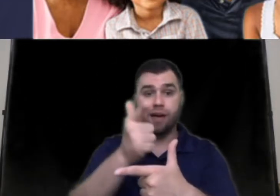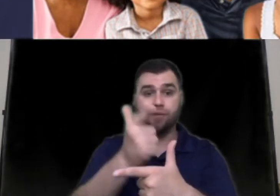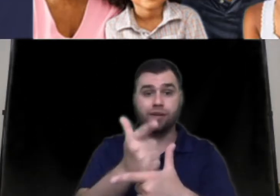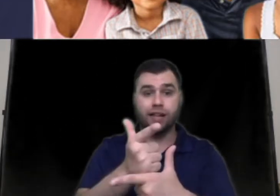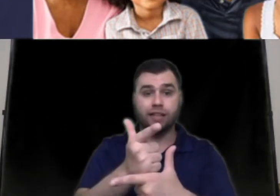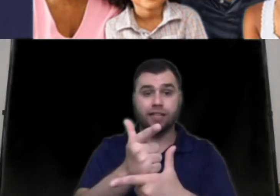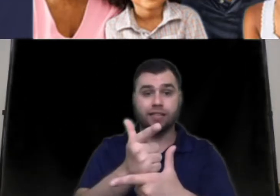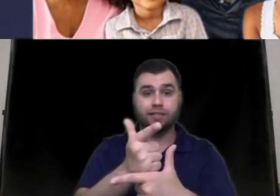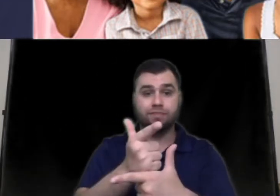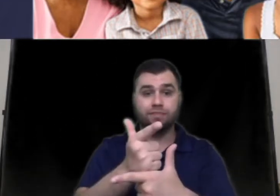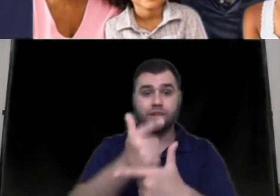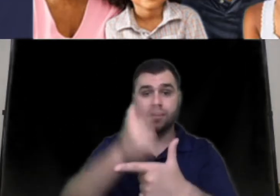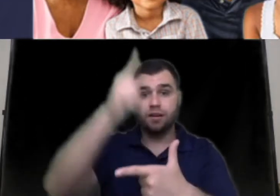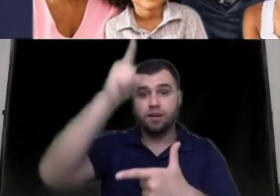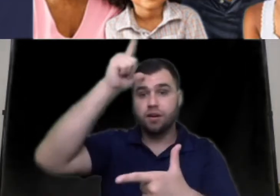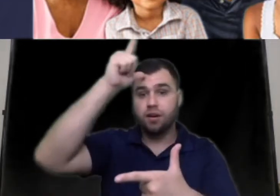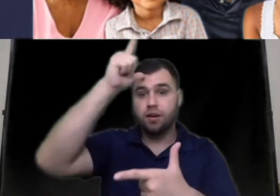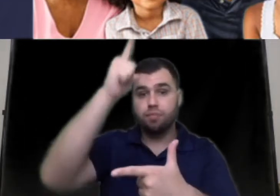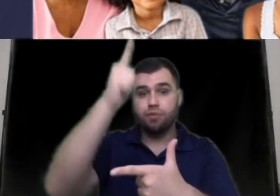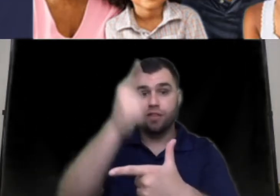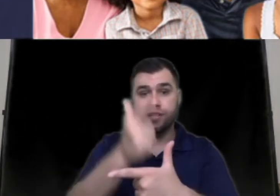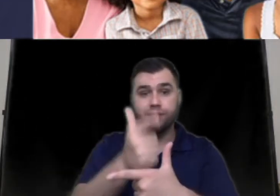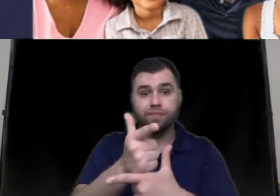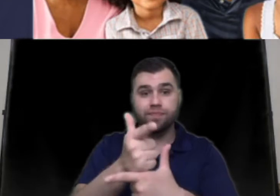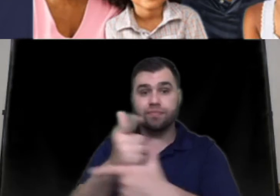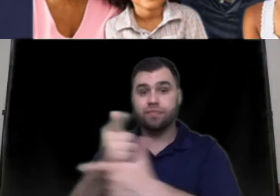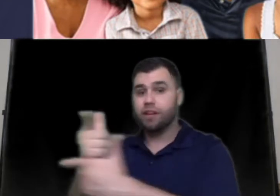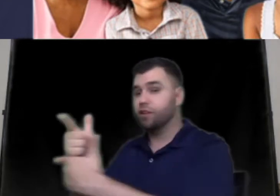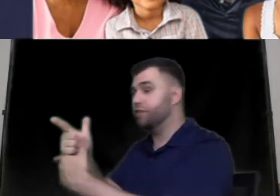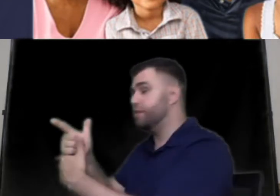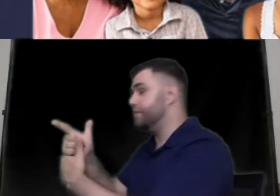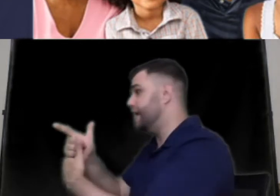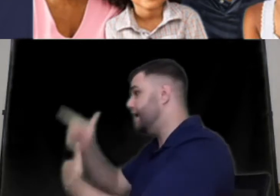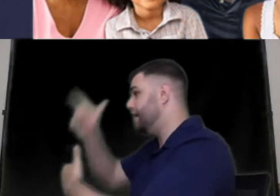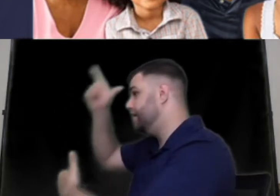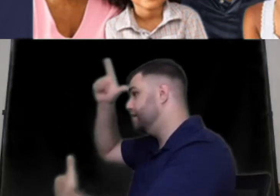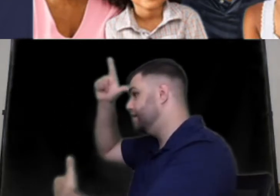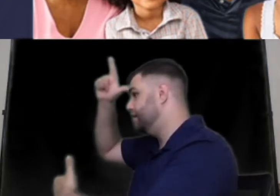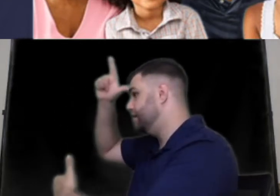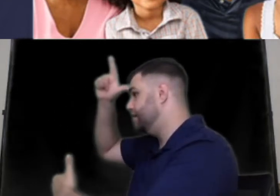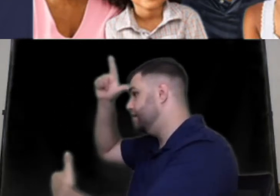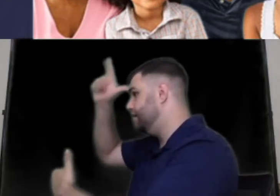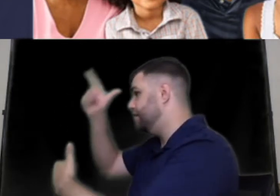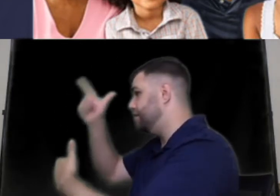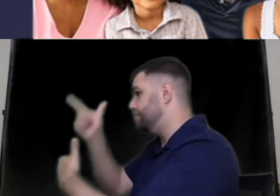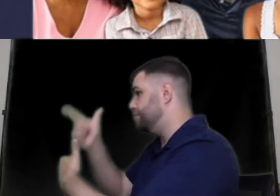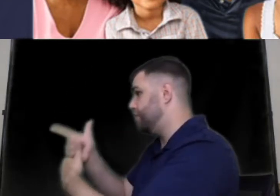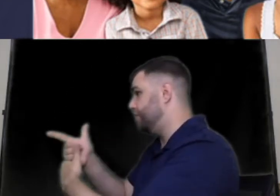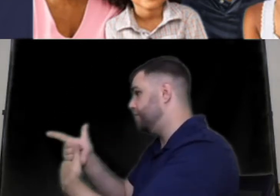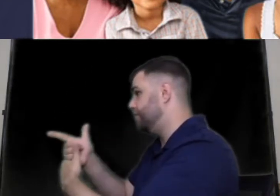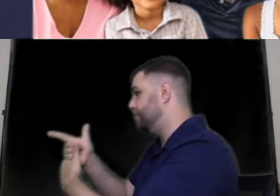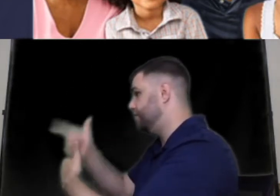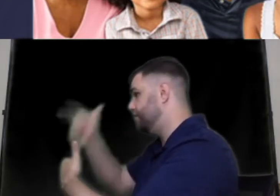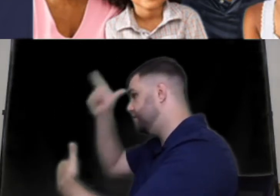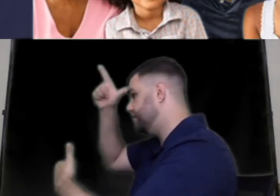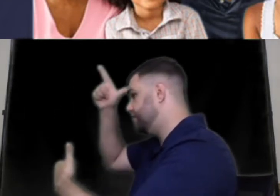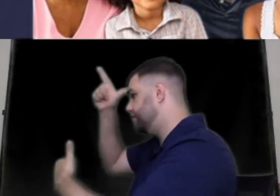down like this brother let's look from the side brother